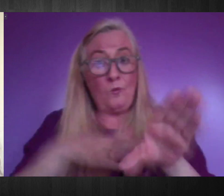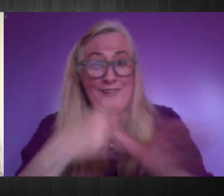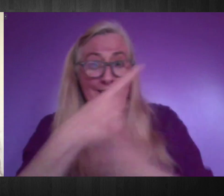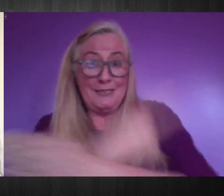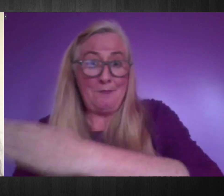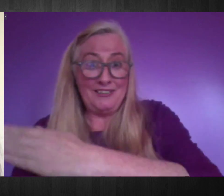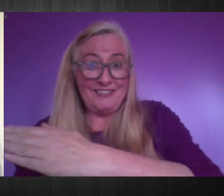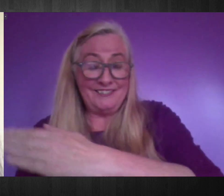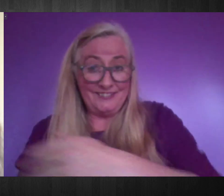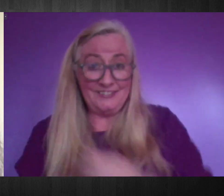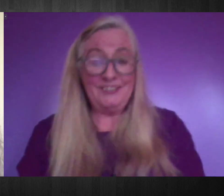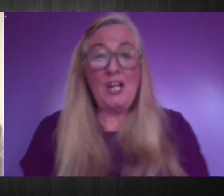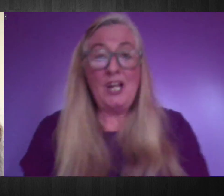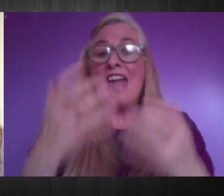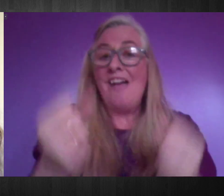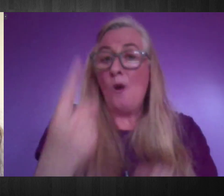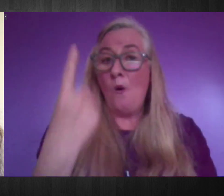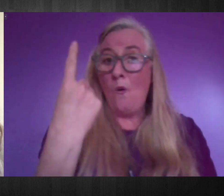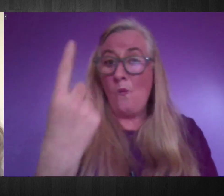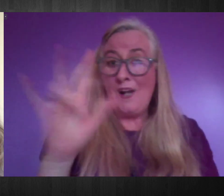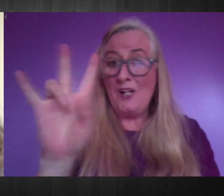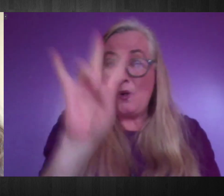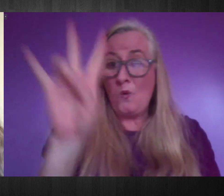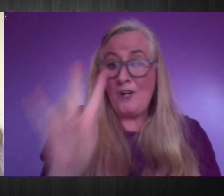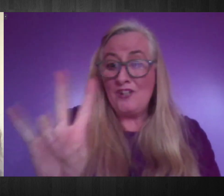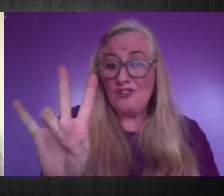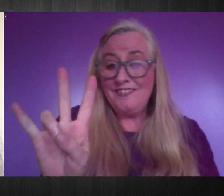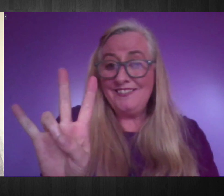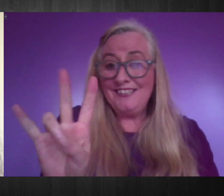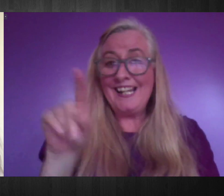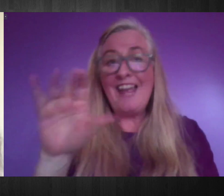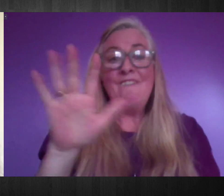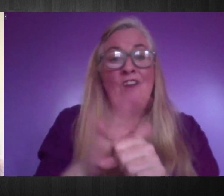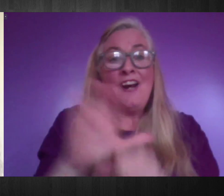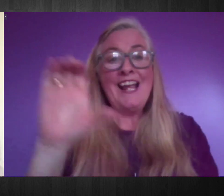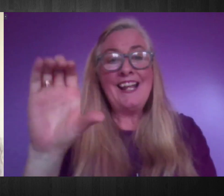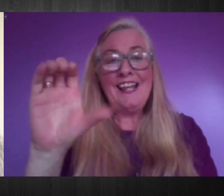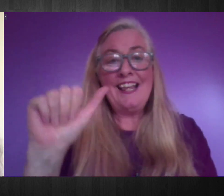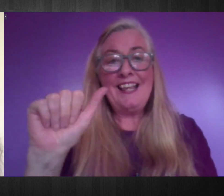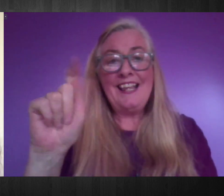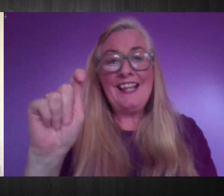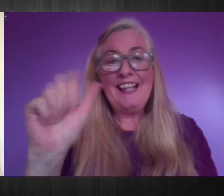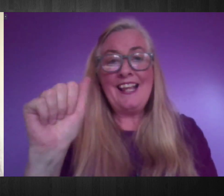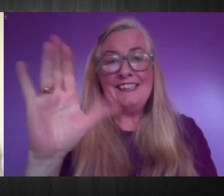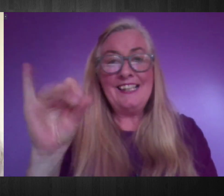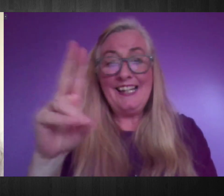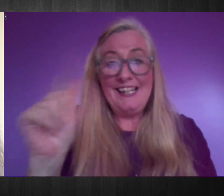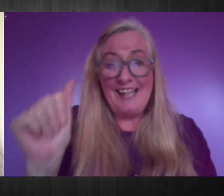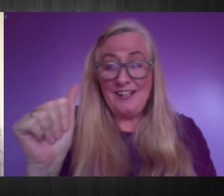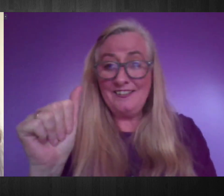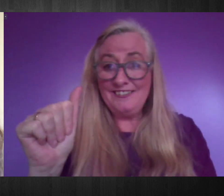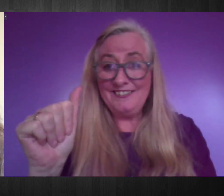tight on time. I've got one question that I'm going to direct to Cata, if that's okay. And if you can provide a very kind of